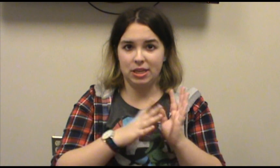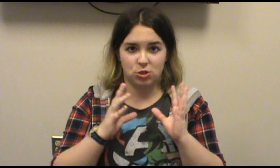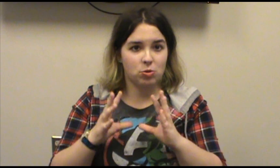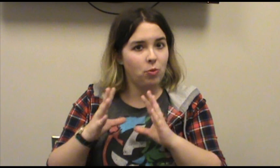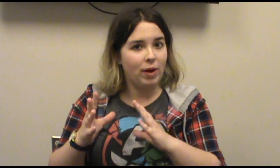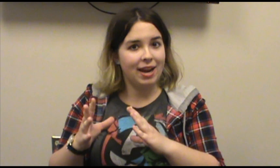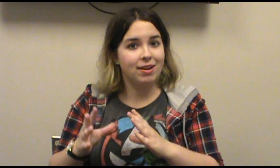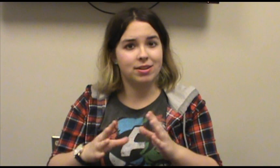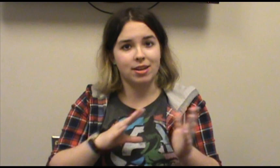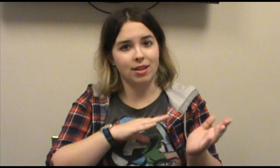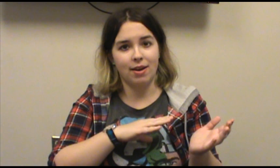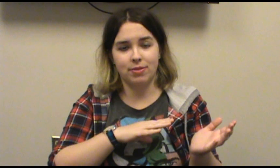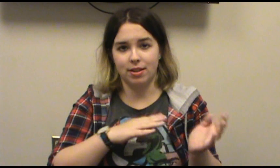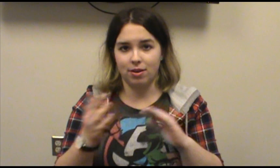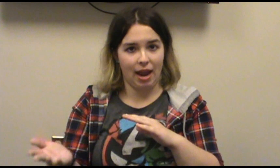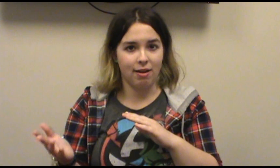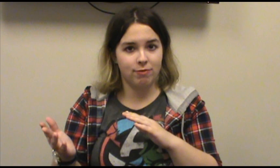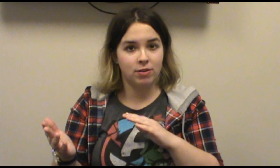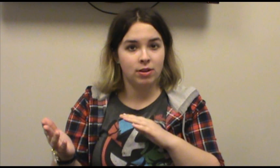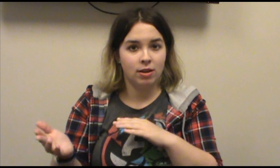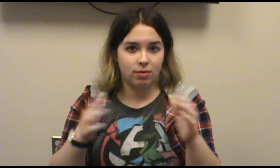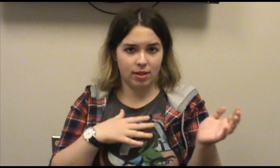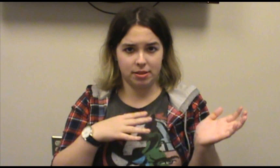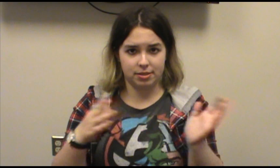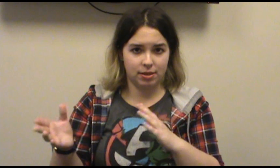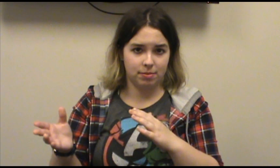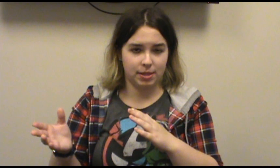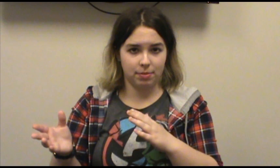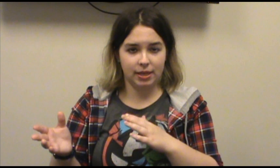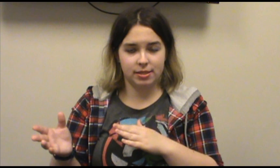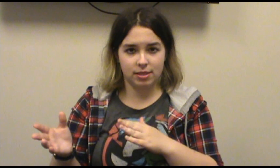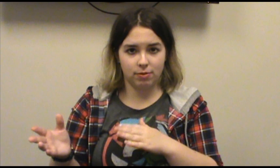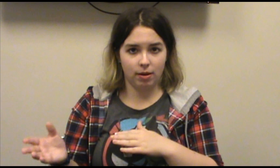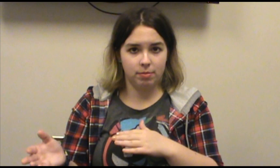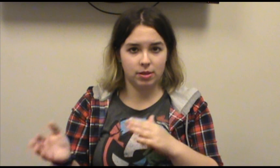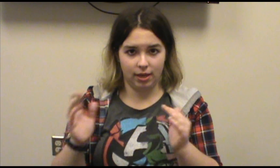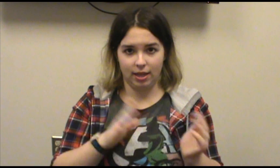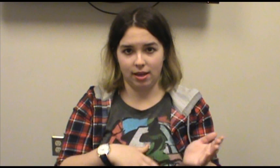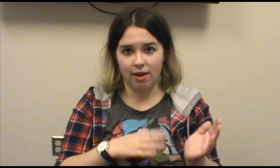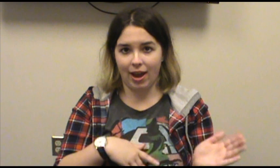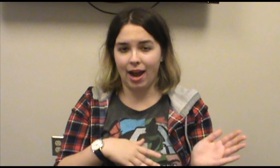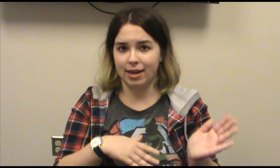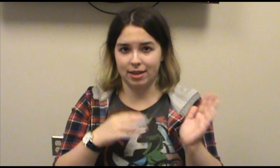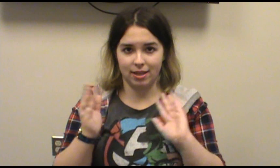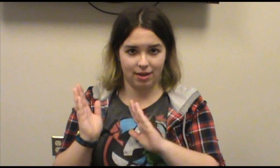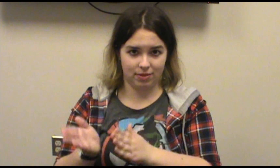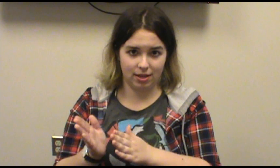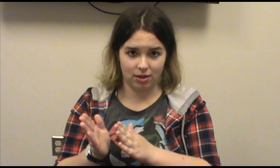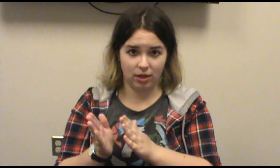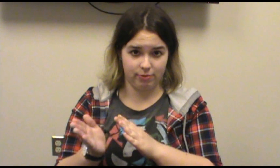true way to kill off the other half that the serum separates you from. So, like, killing off Hyde and killing off the evil